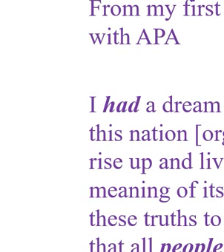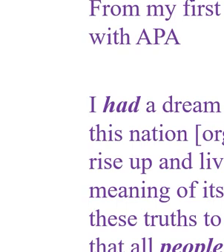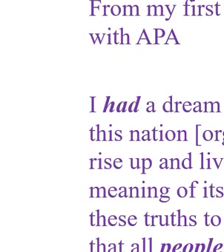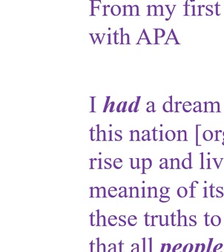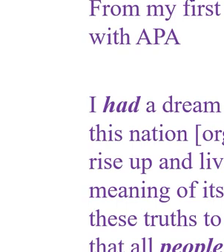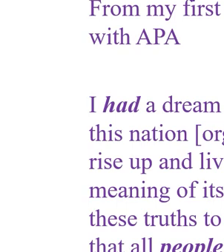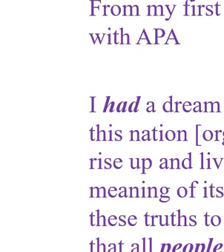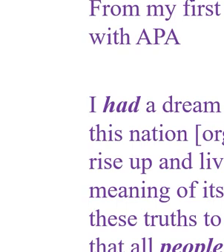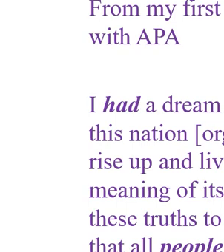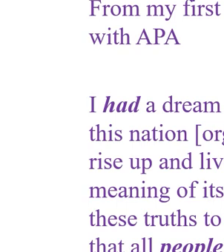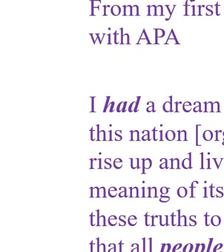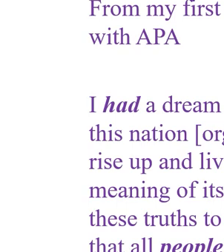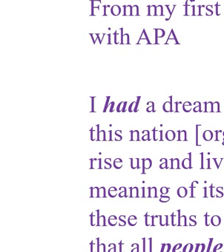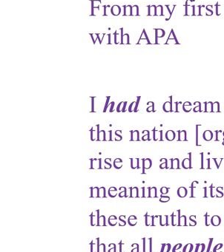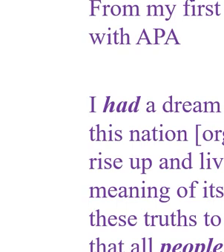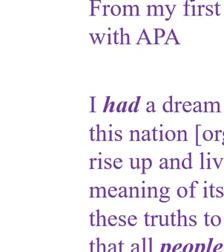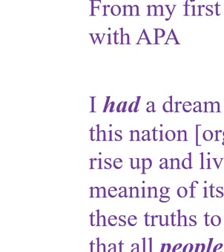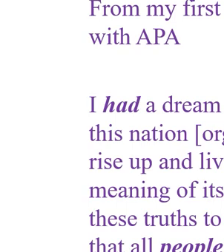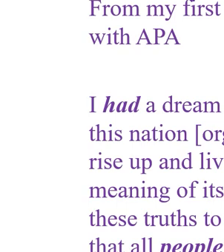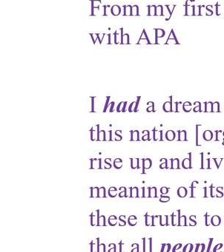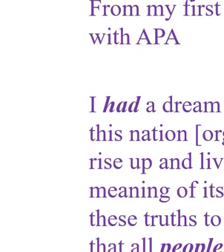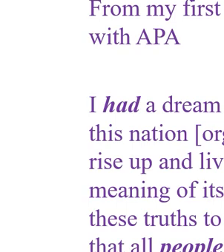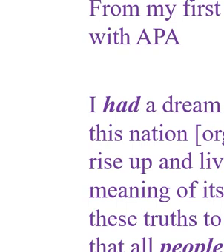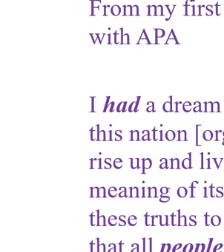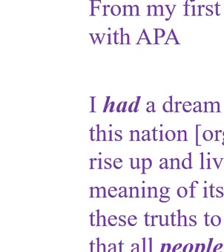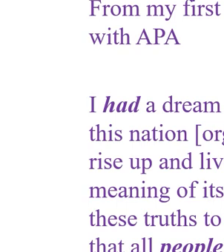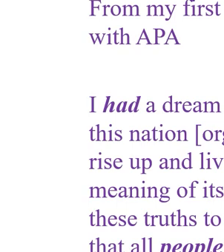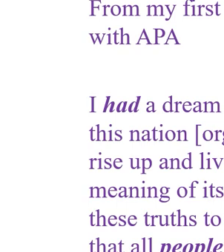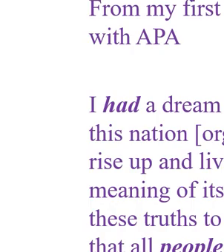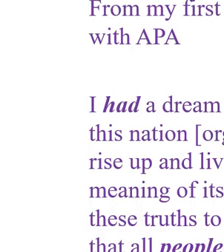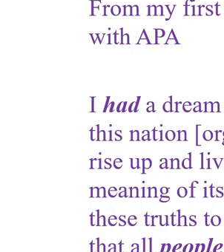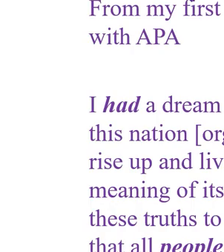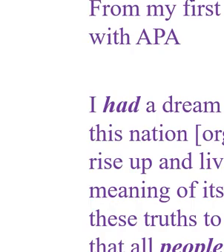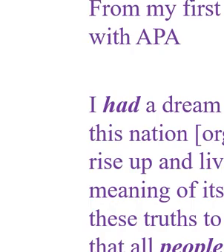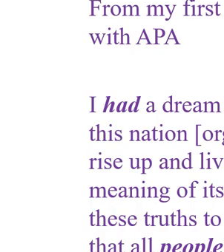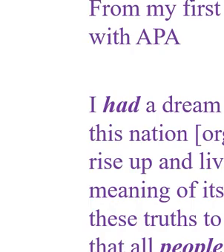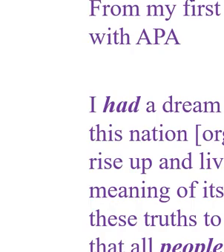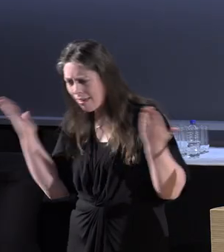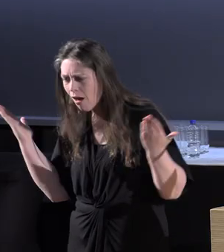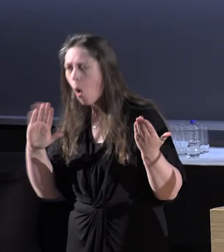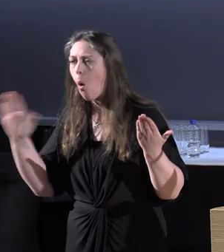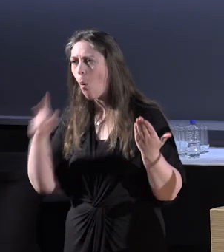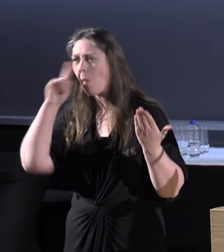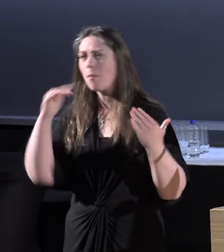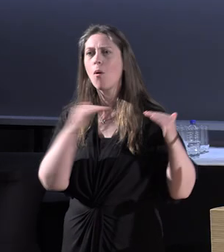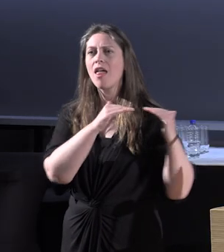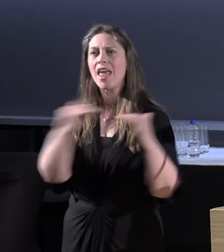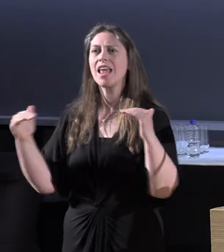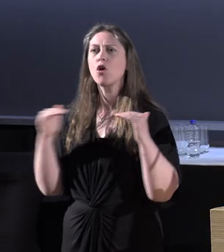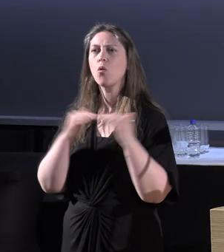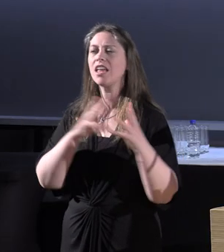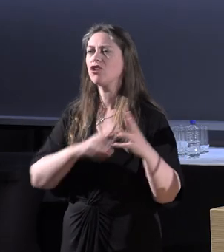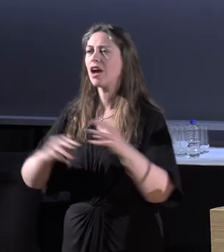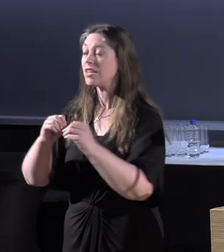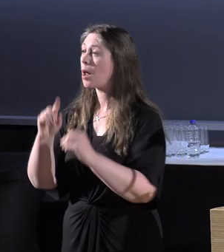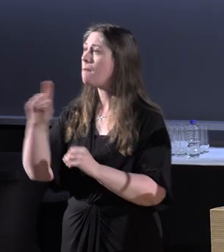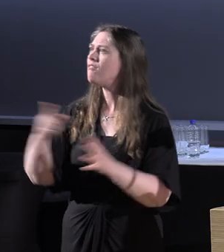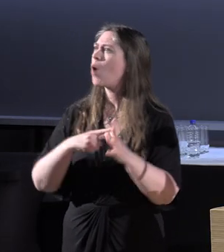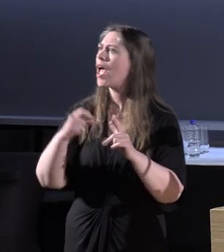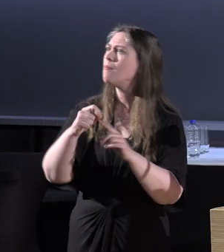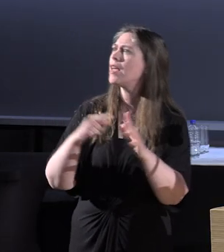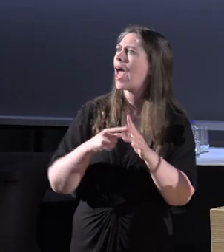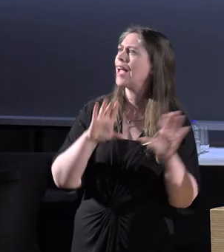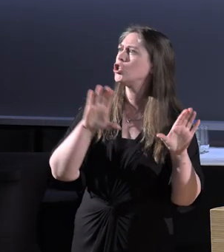creed. We will hold these truths as self-evident that all people are created equal. That is not the case in APA